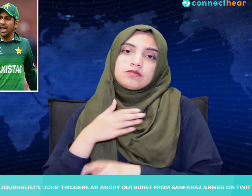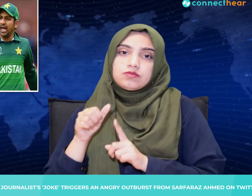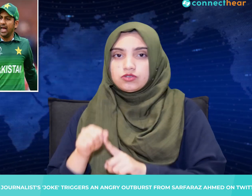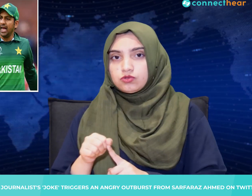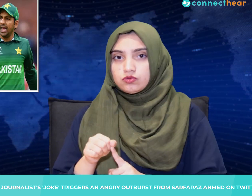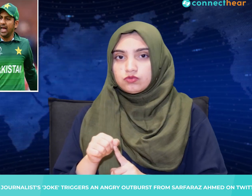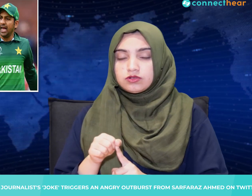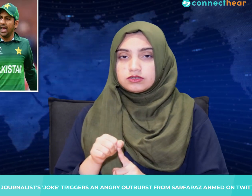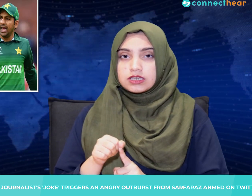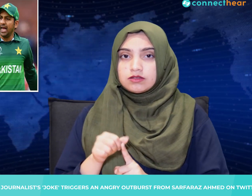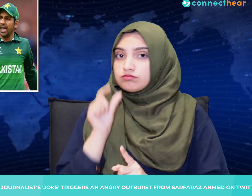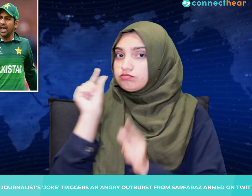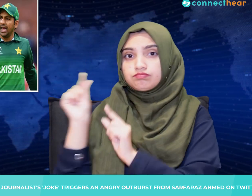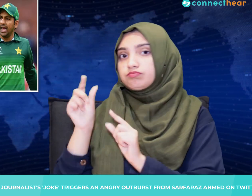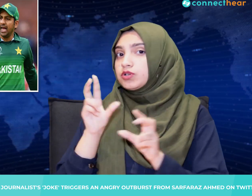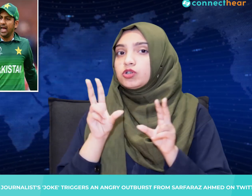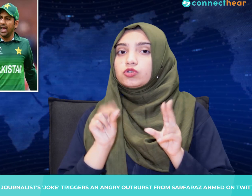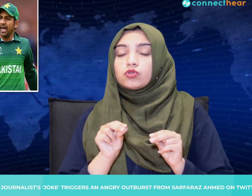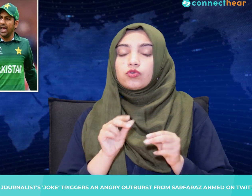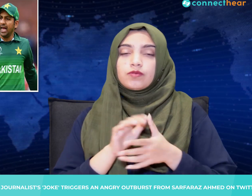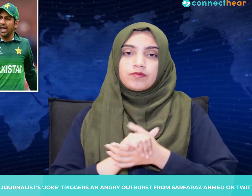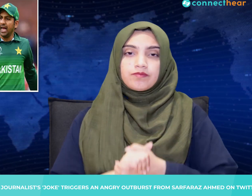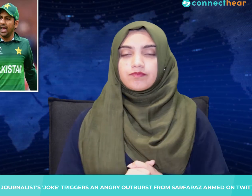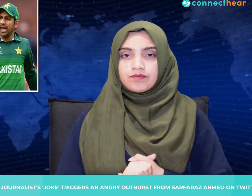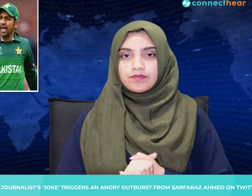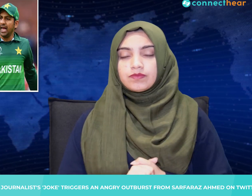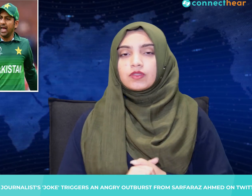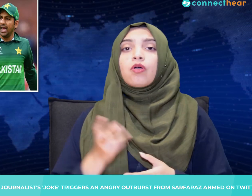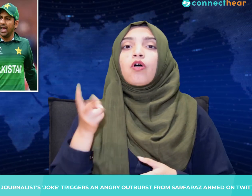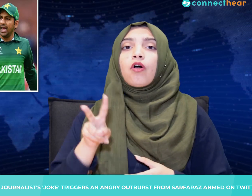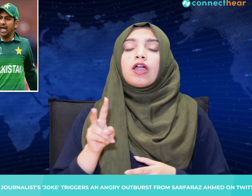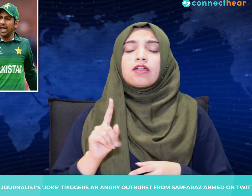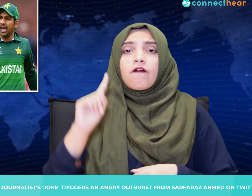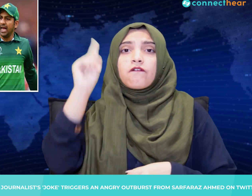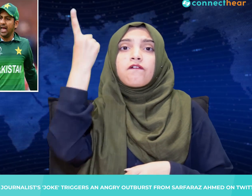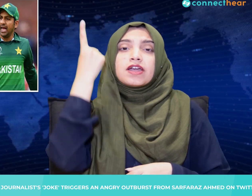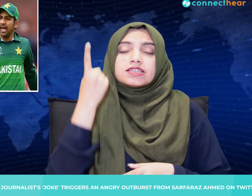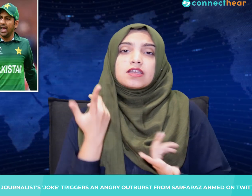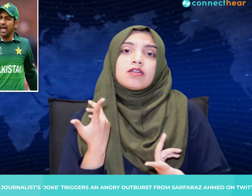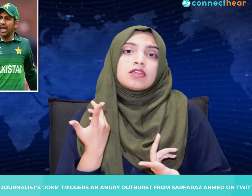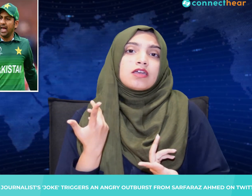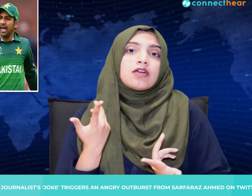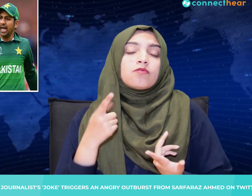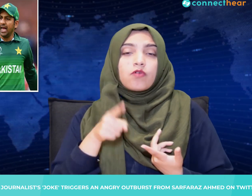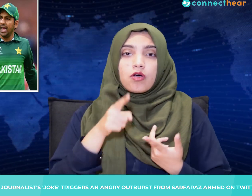Ahmed isn't the first Pakistani cricket player to blow up at a journalist joke on Twitter.